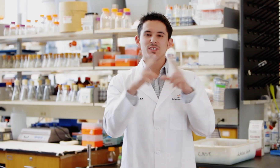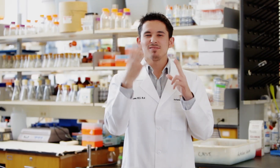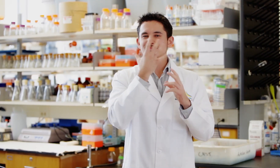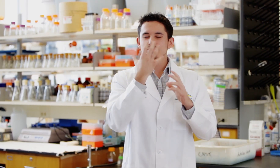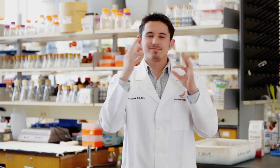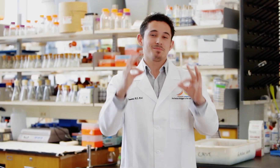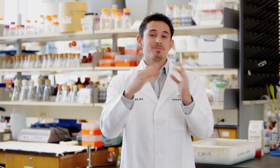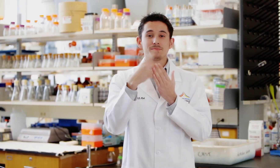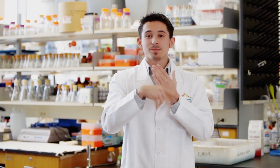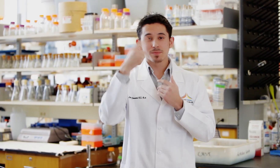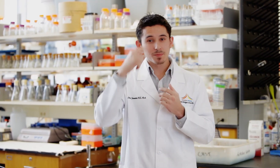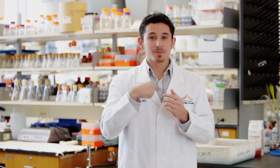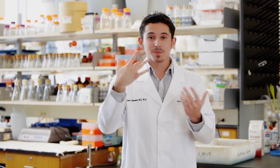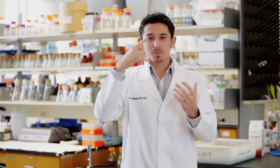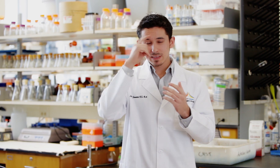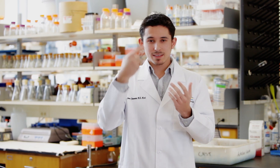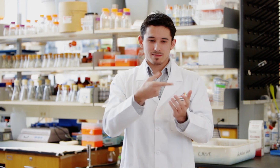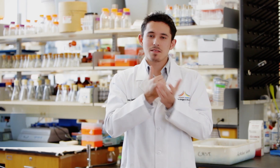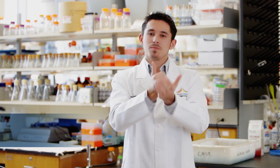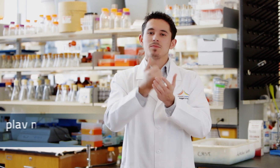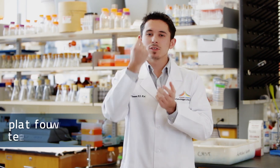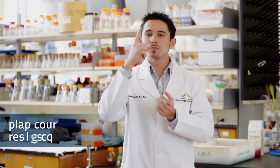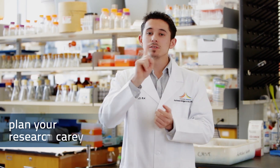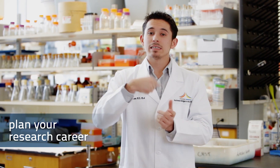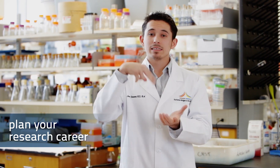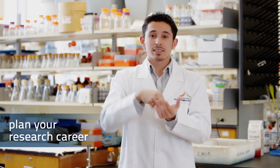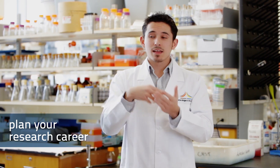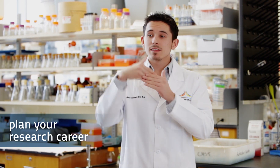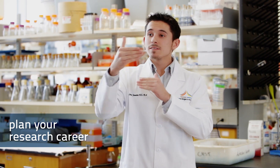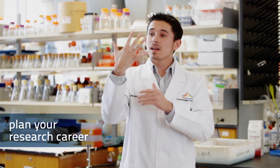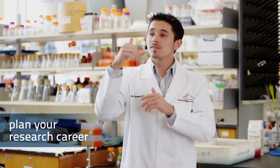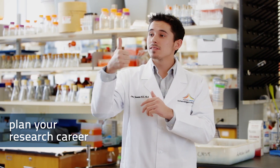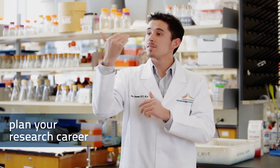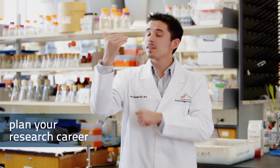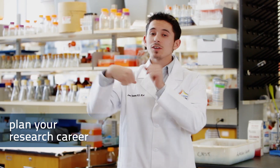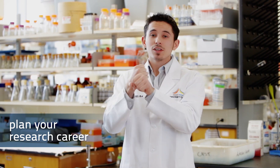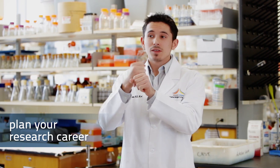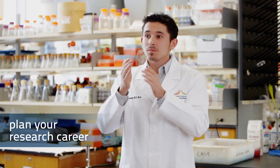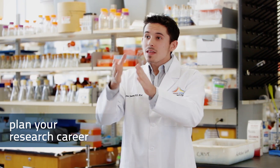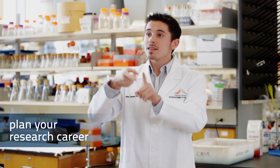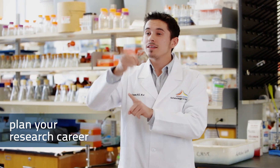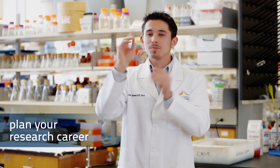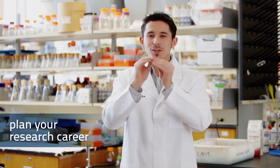I think the Bridges program is a perfect fit for me. It has helped me see where I stand to best plan ahead with ease and clarity for a career in research.